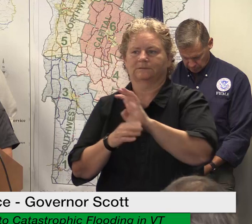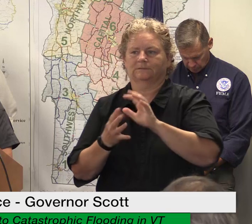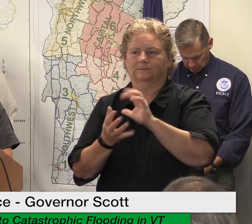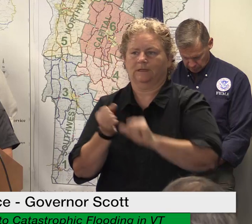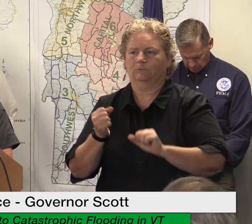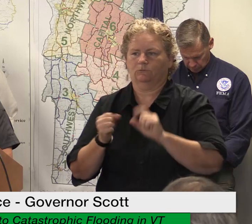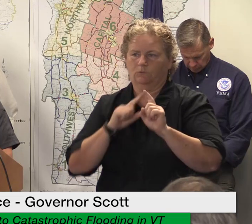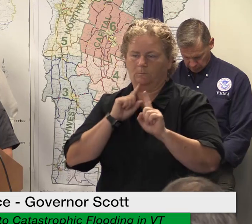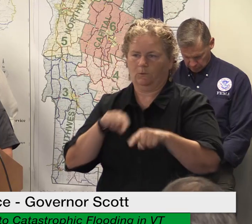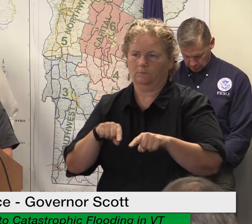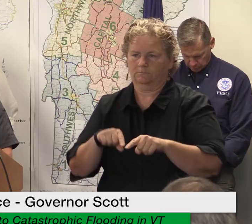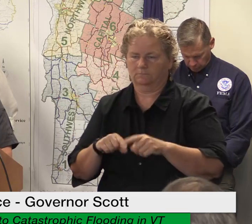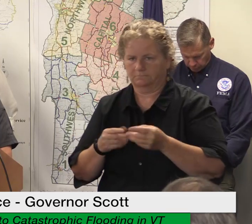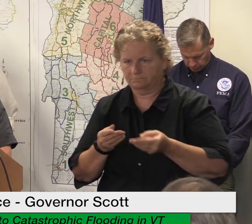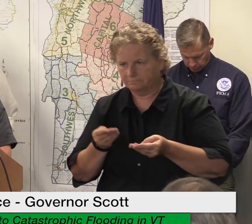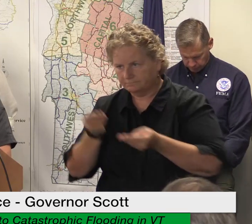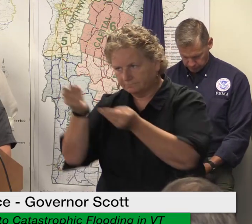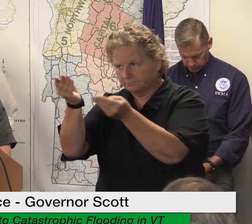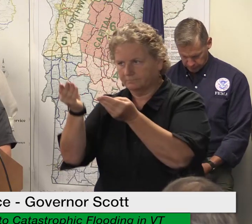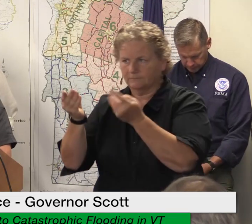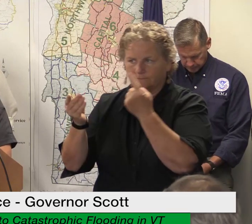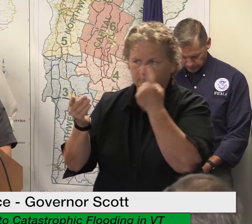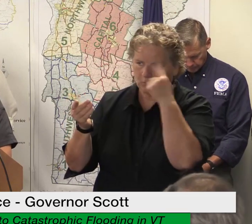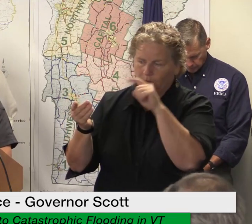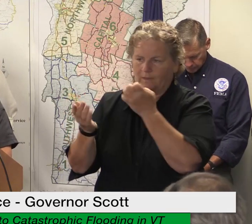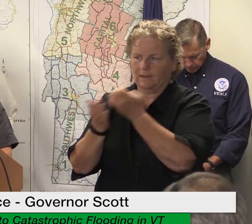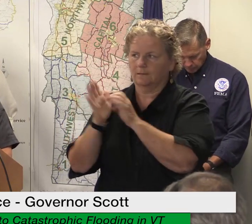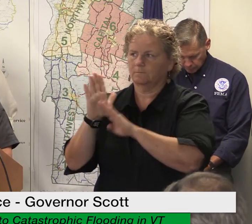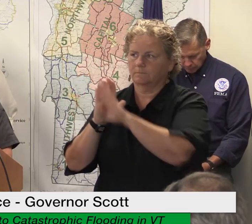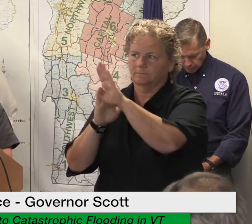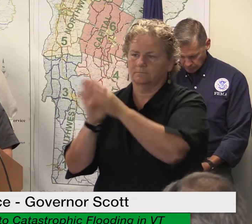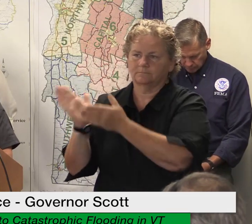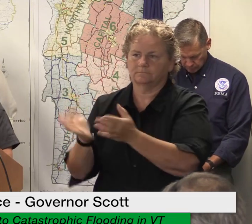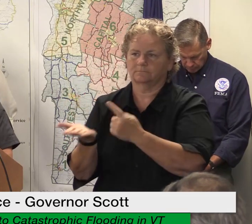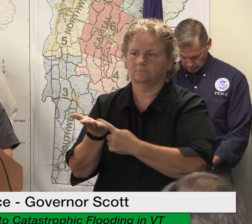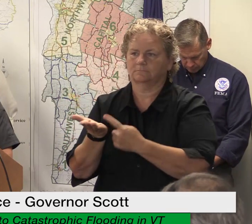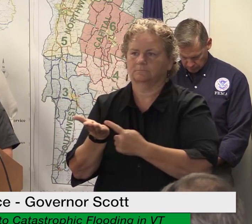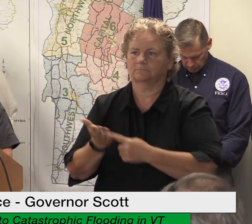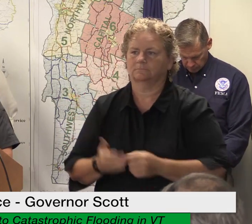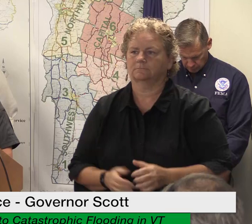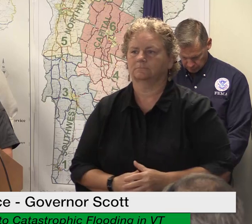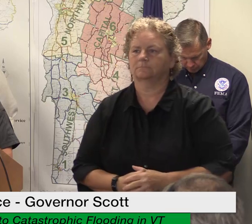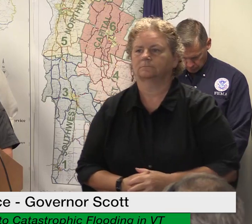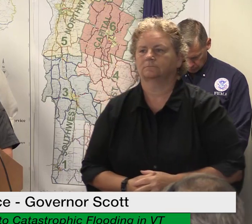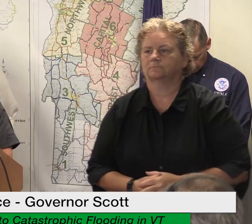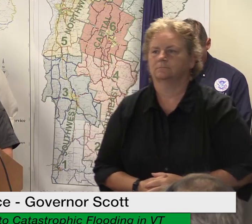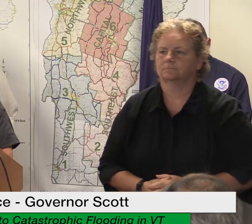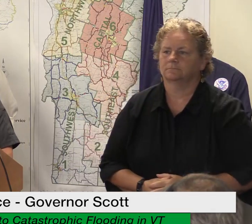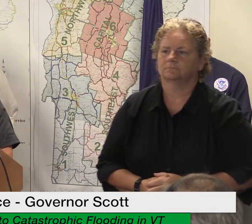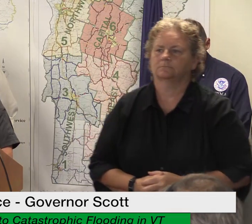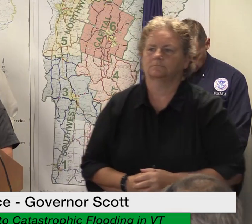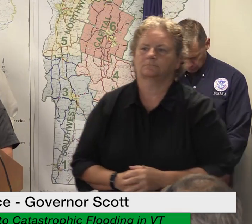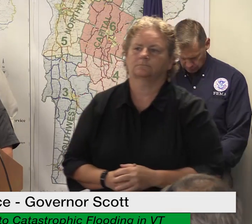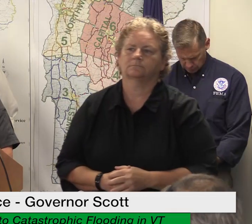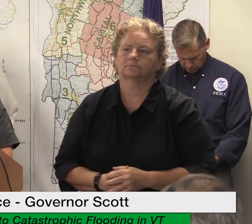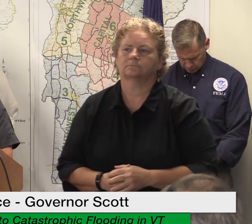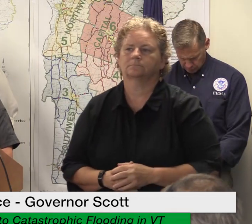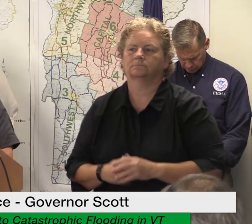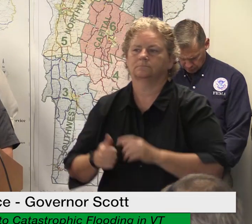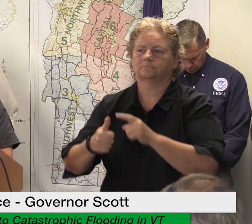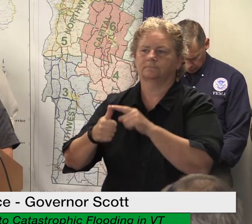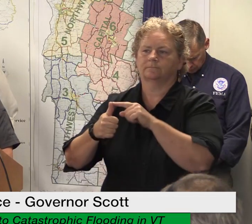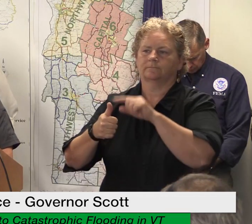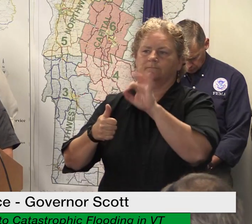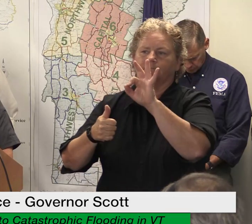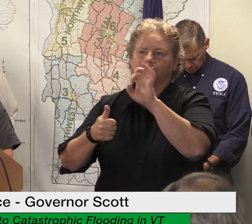a call with affected businesses the sba fema and the usda at four o'clock today to sign up for that